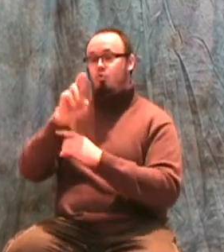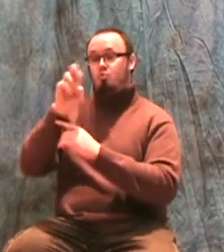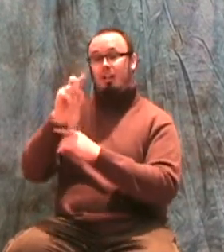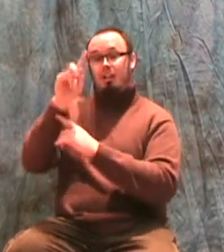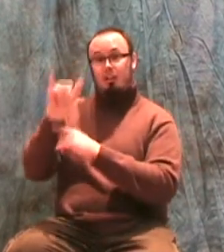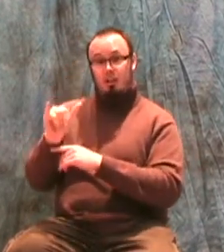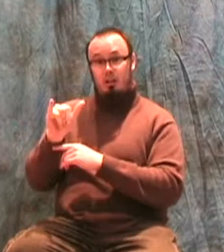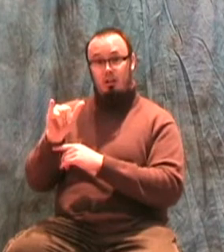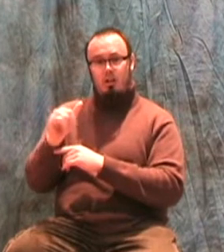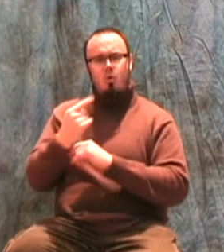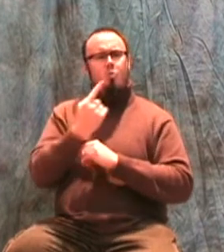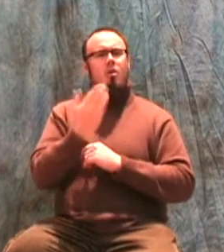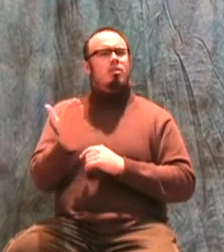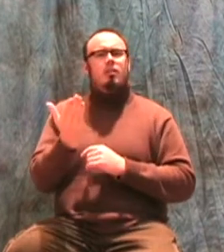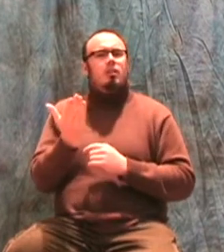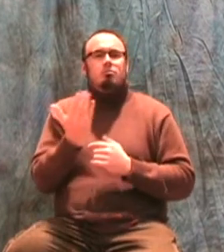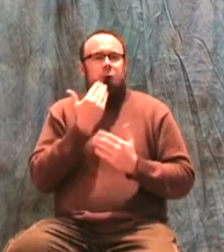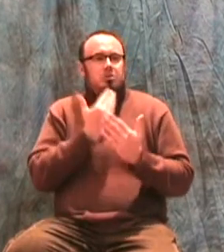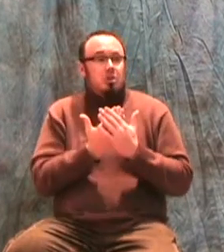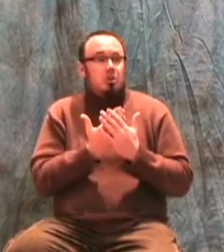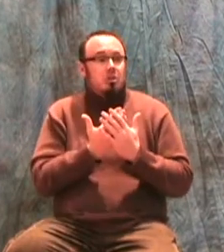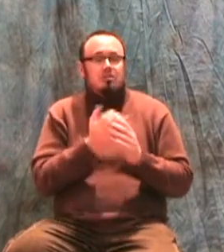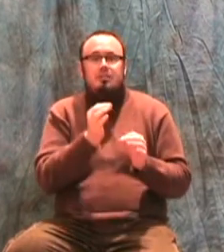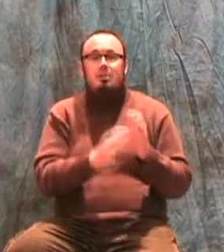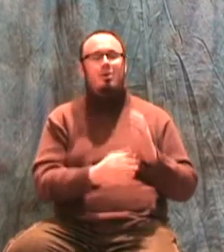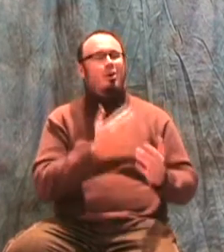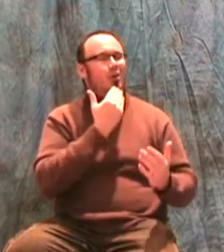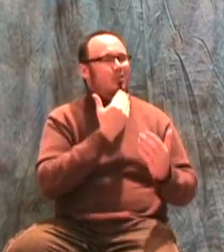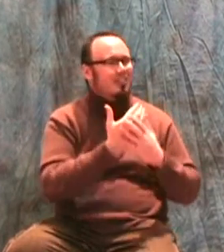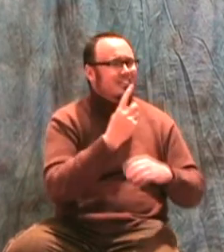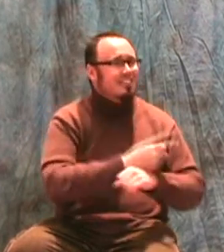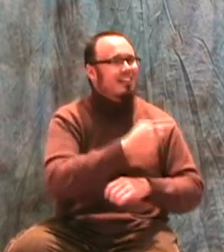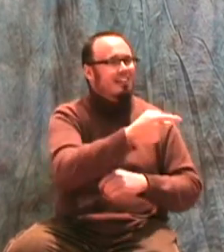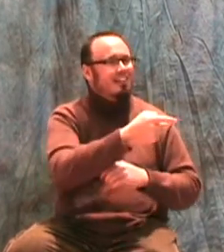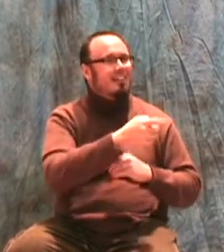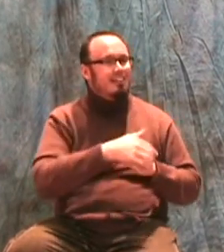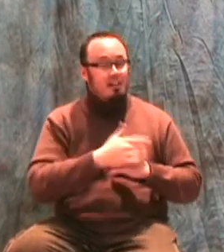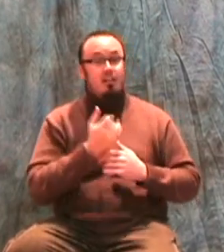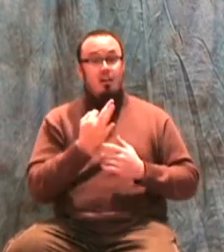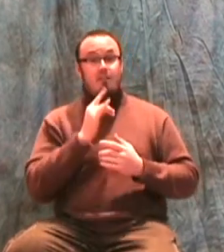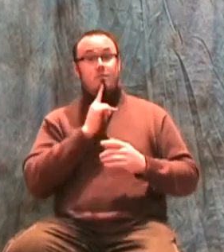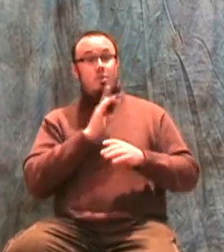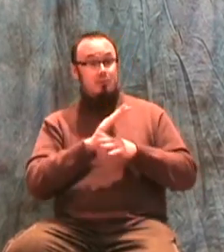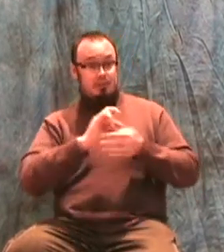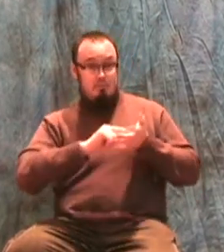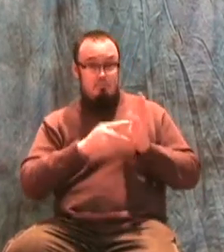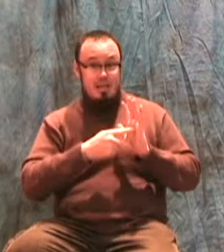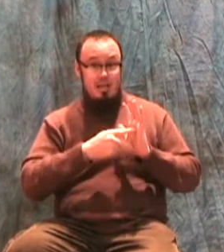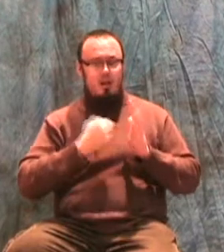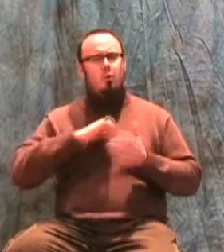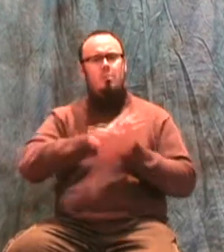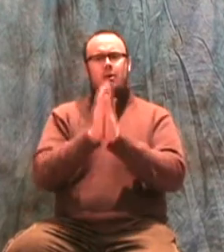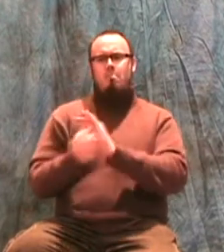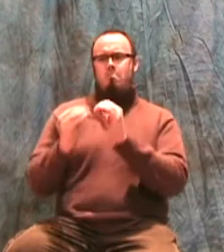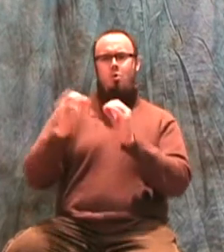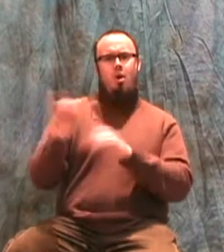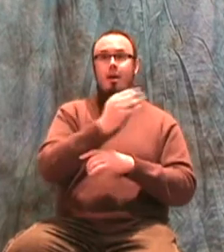done by us a simple have a nice day when said with sincerity makes us more godly and brings more godliness